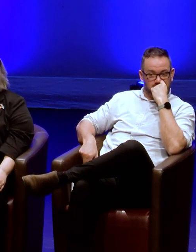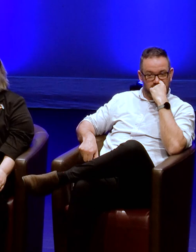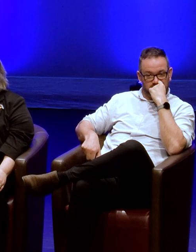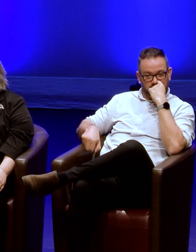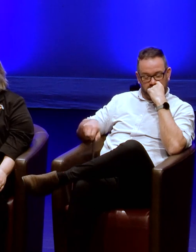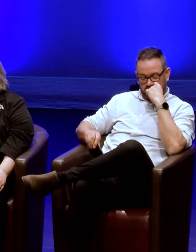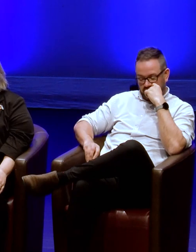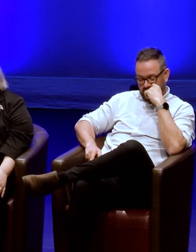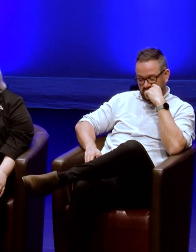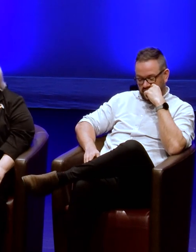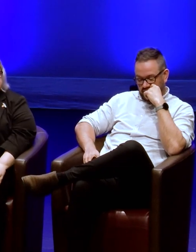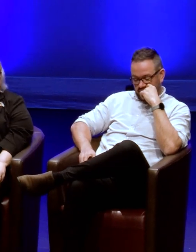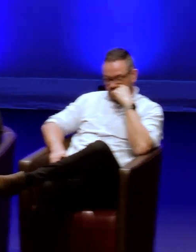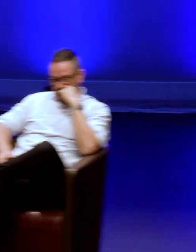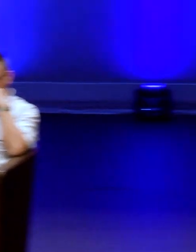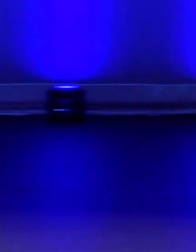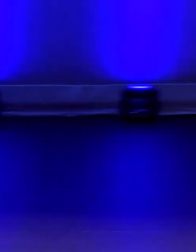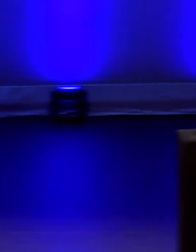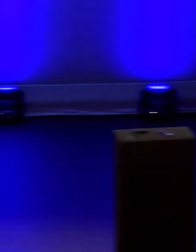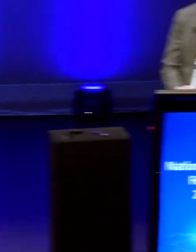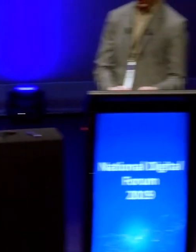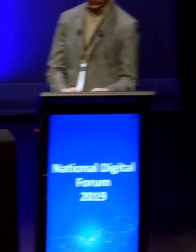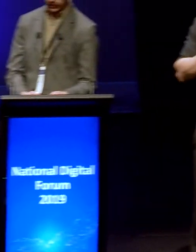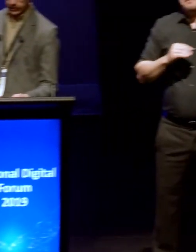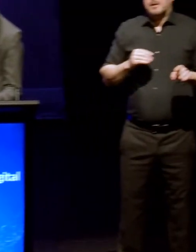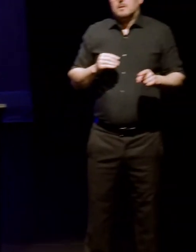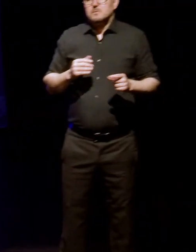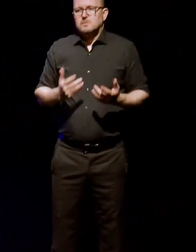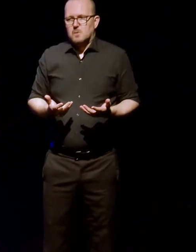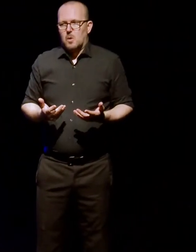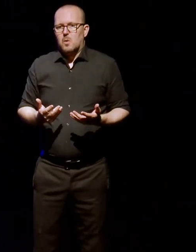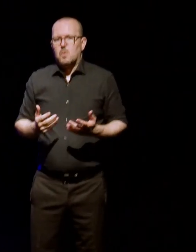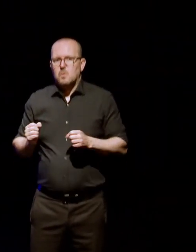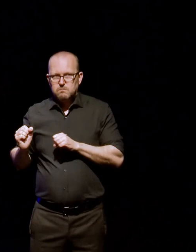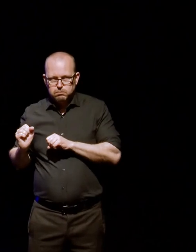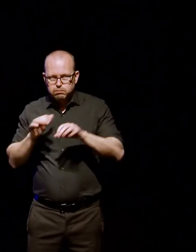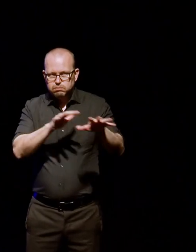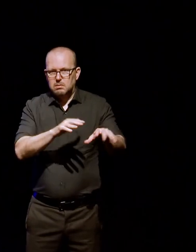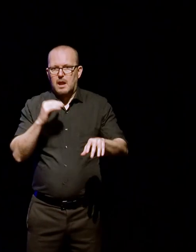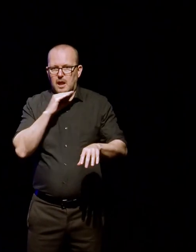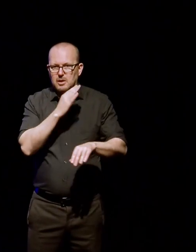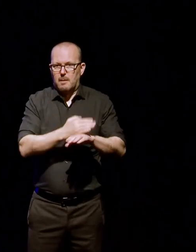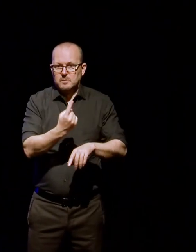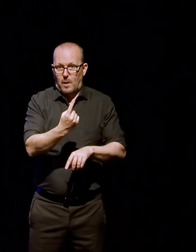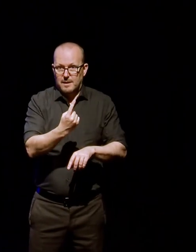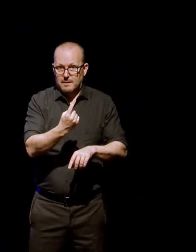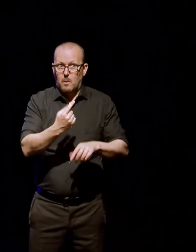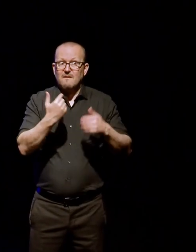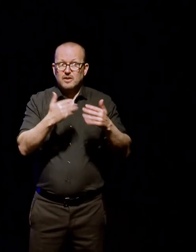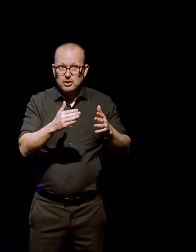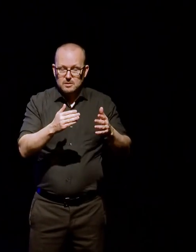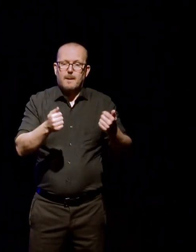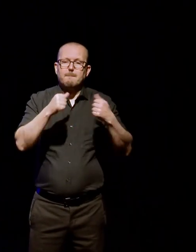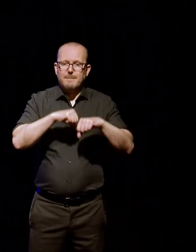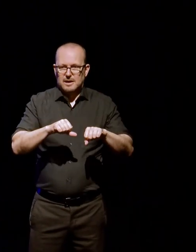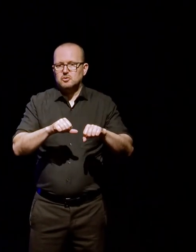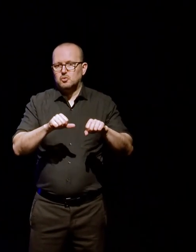I don't want to hold you up for lunch too much longer. So we have lunch until 1.30 and then we're back into stream sessions. But